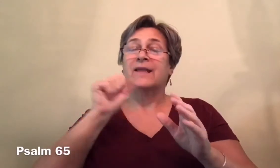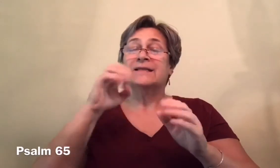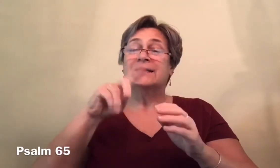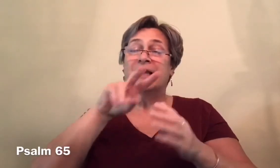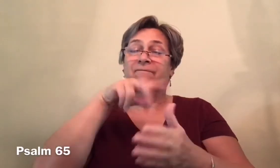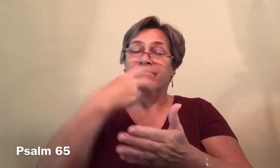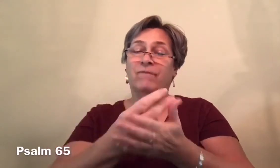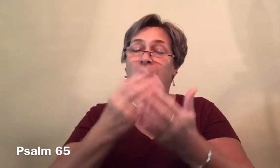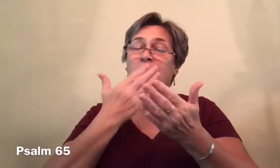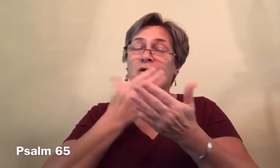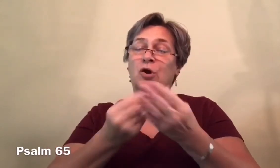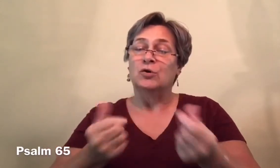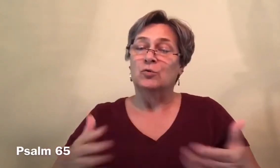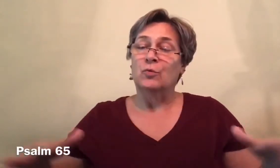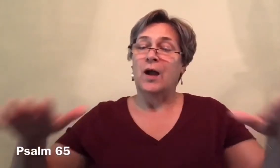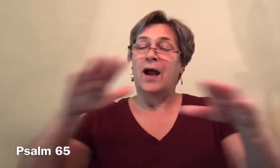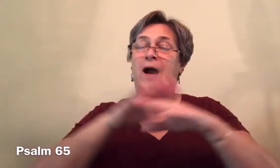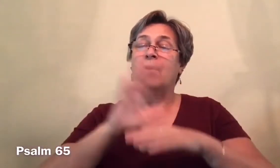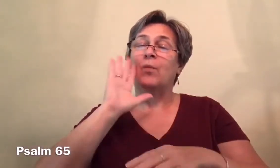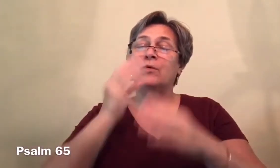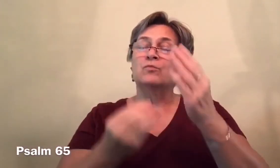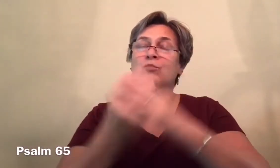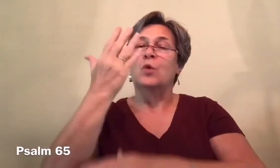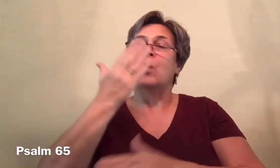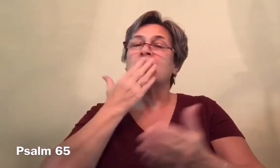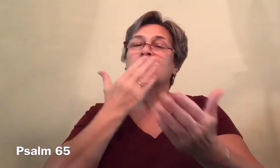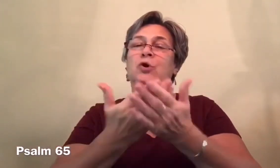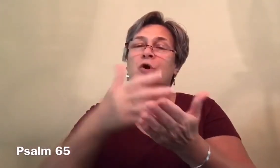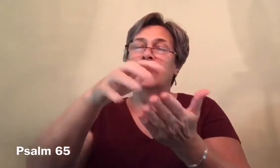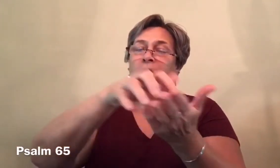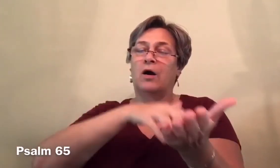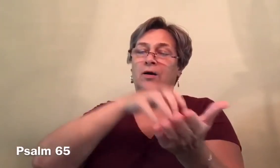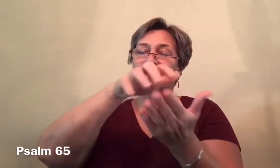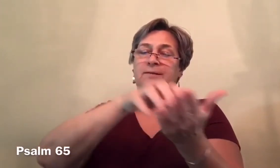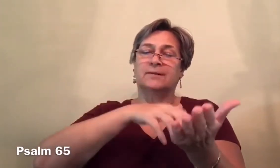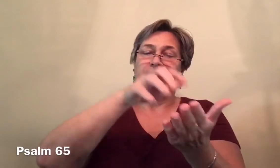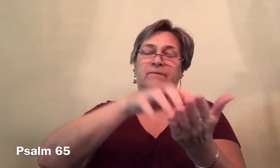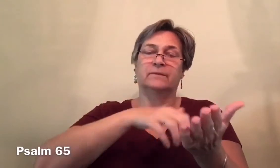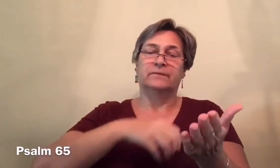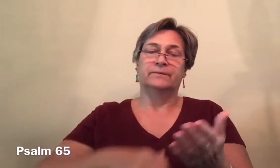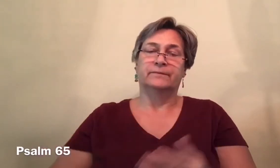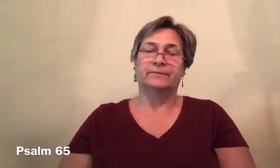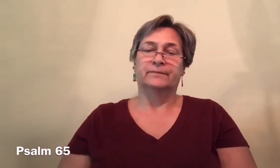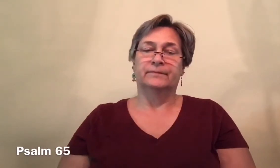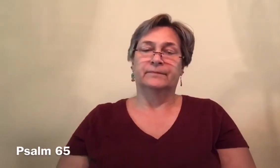The seed that falls on good ground will yield a fruitful harvest.